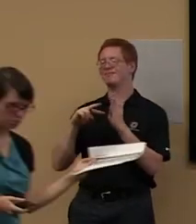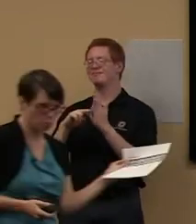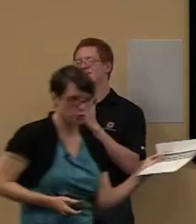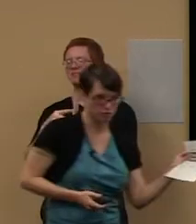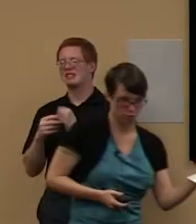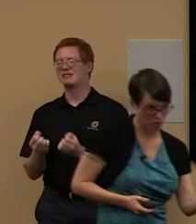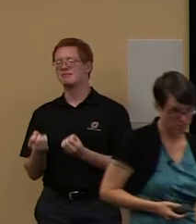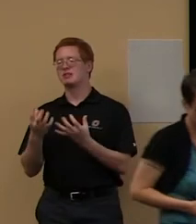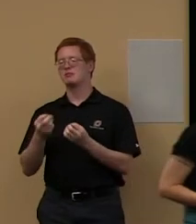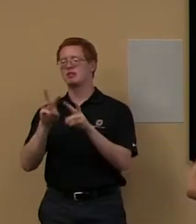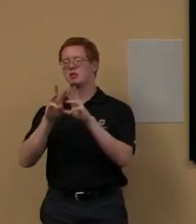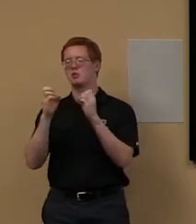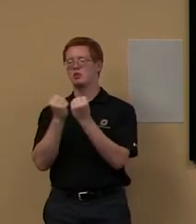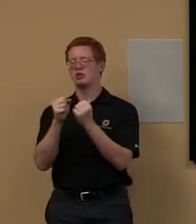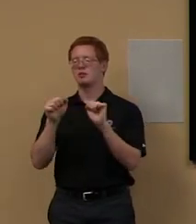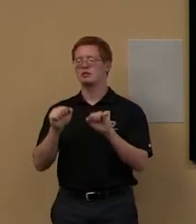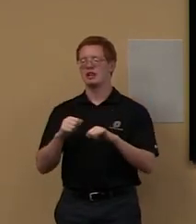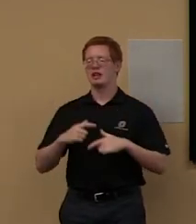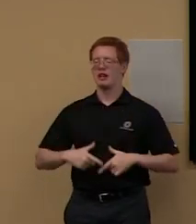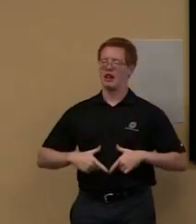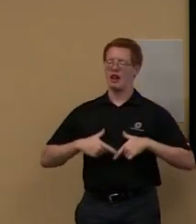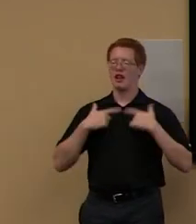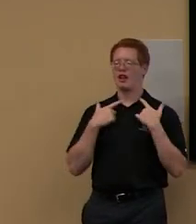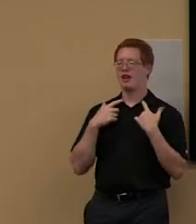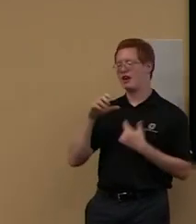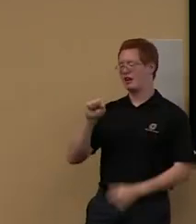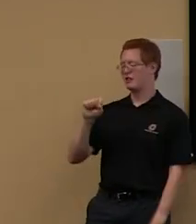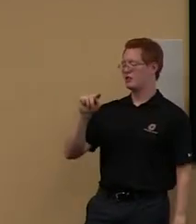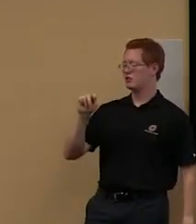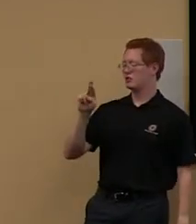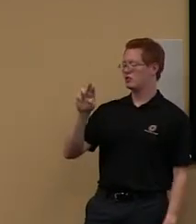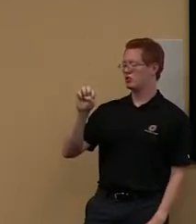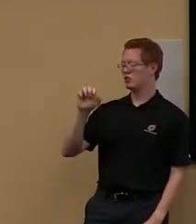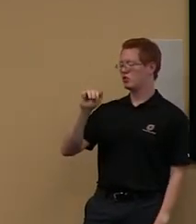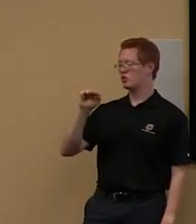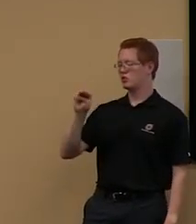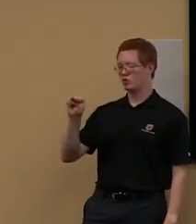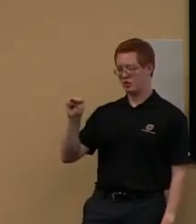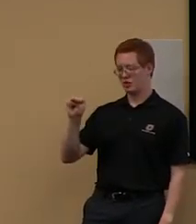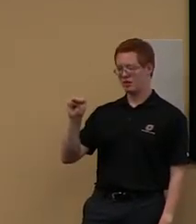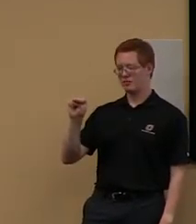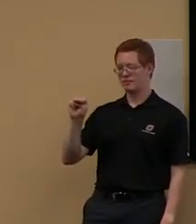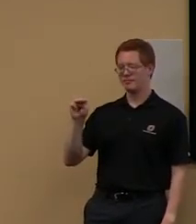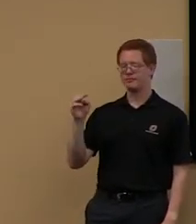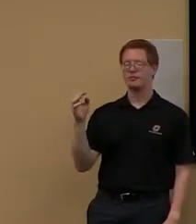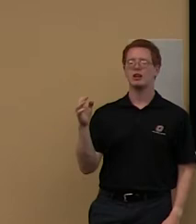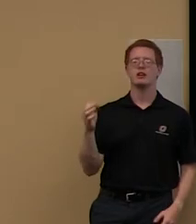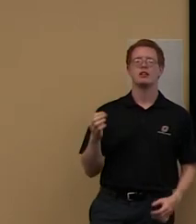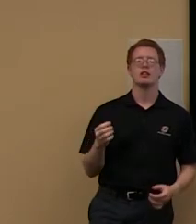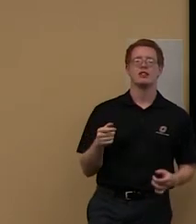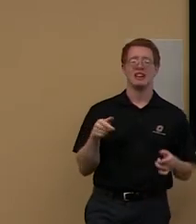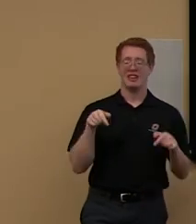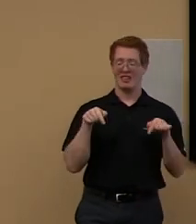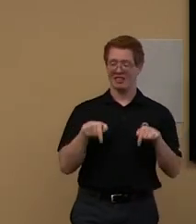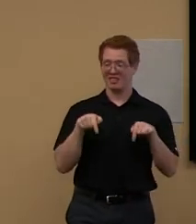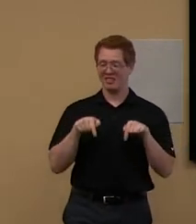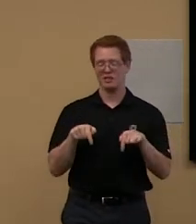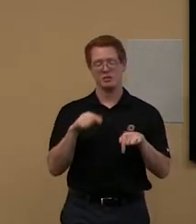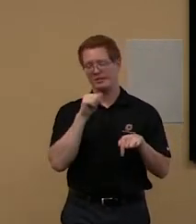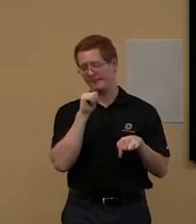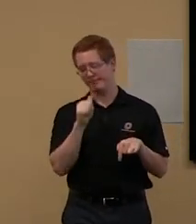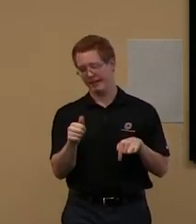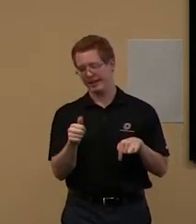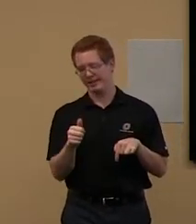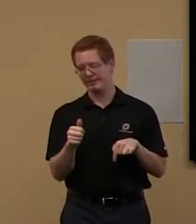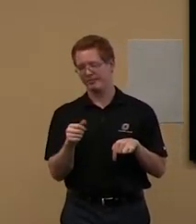of, most of the rest of them will be, um, and I, um, don't know how grad studies